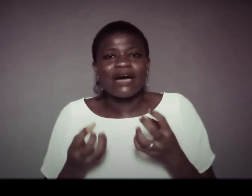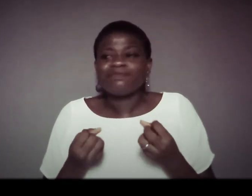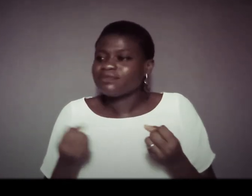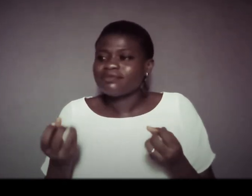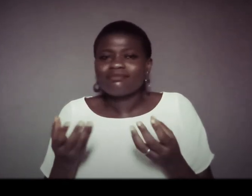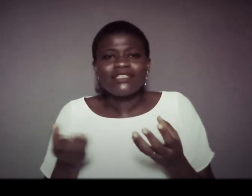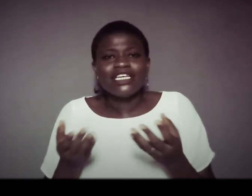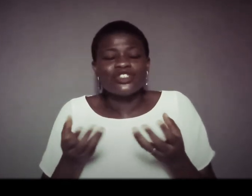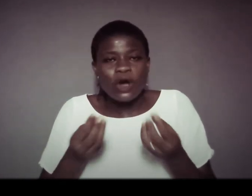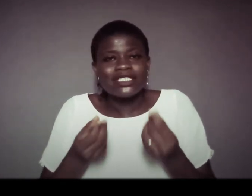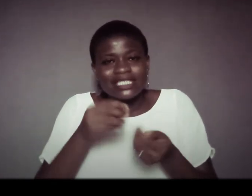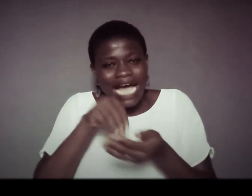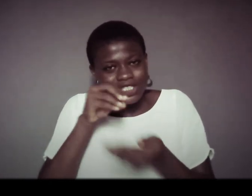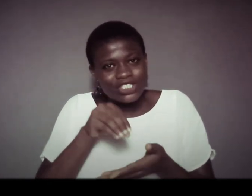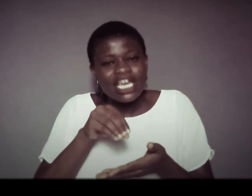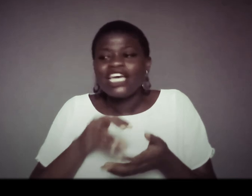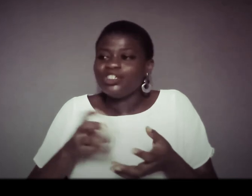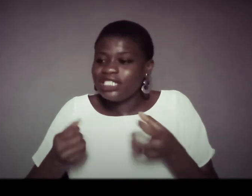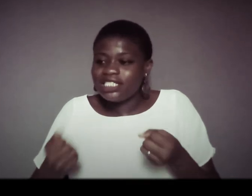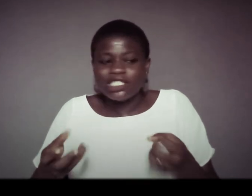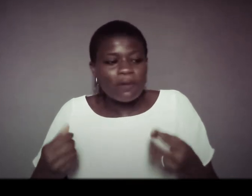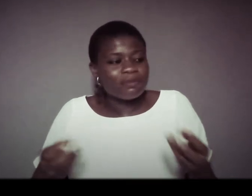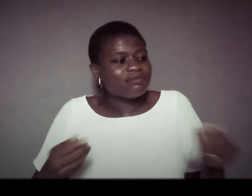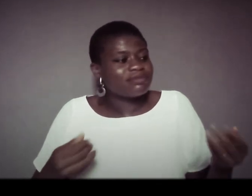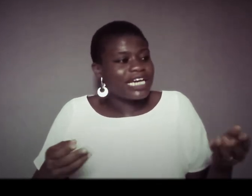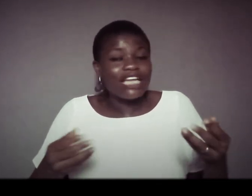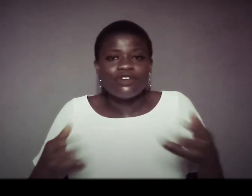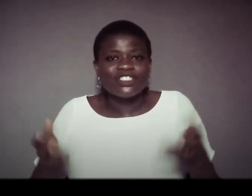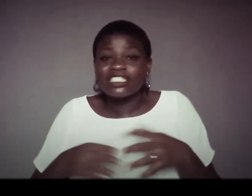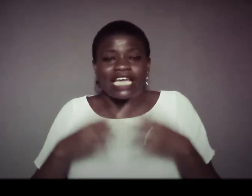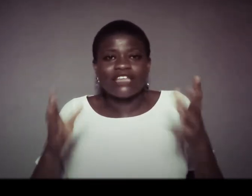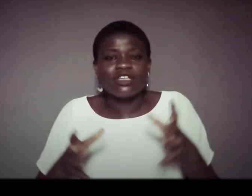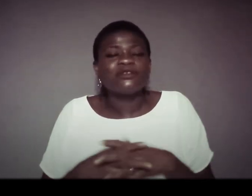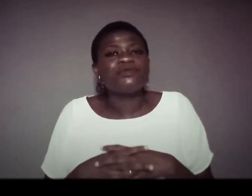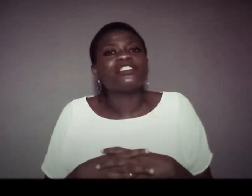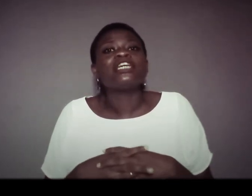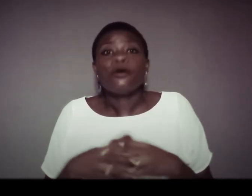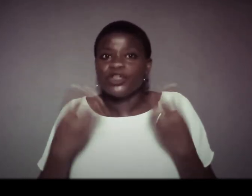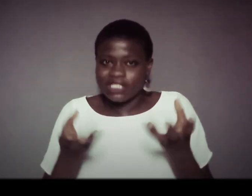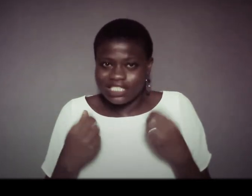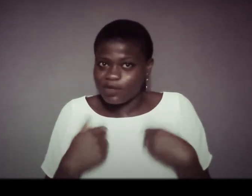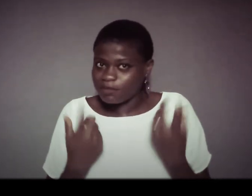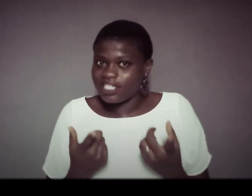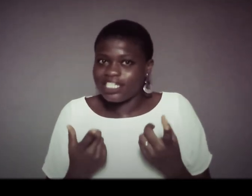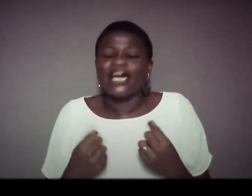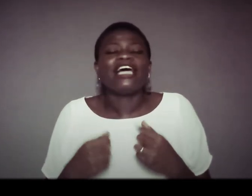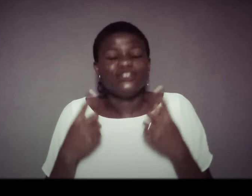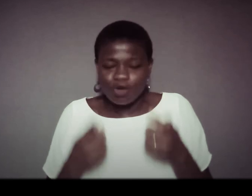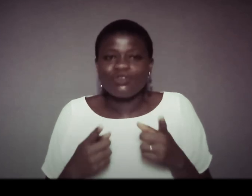it's not cash you need some kind of resources i don't know how to put it but you understand what i'm saying yeah i know you